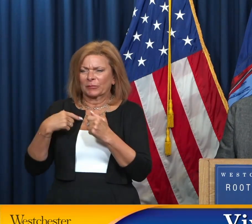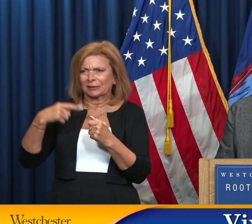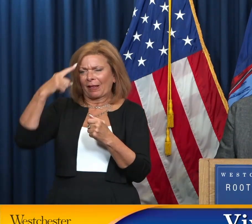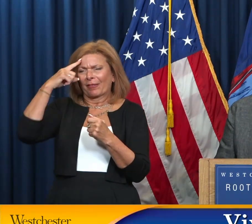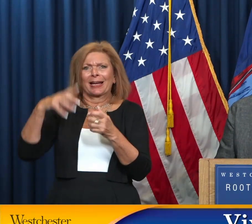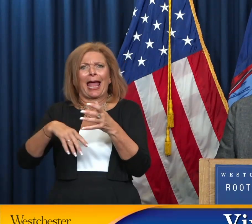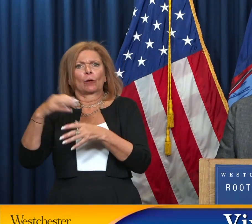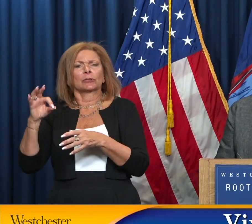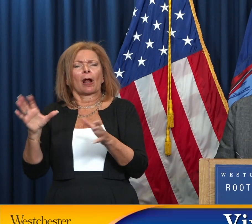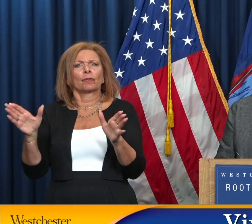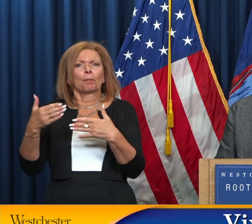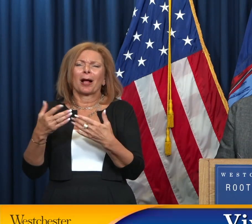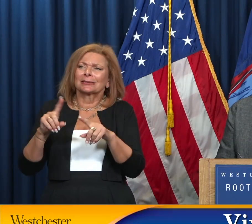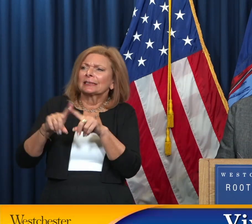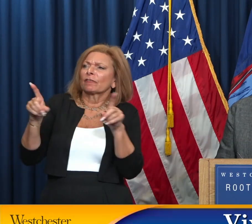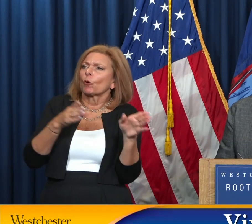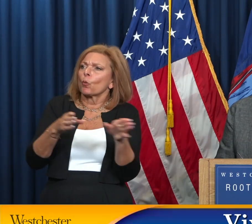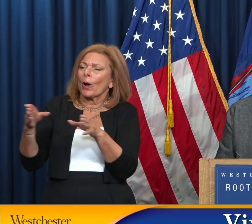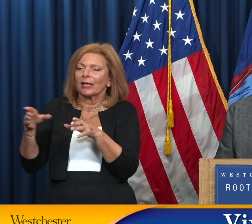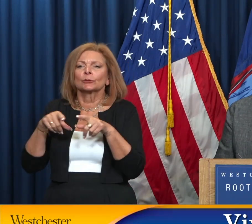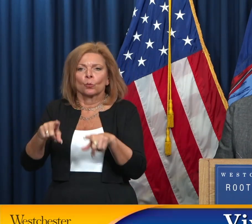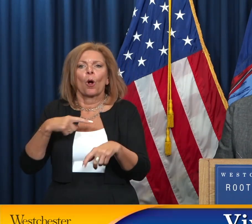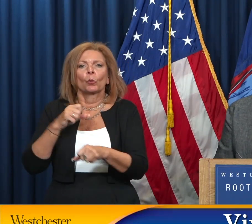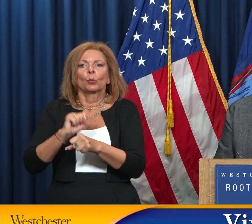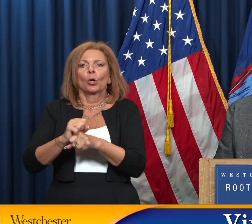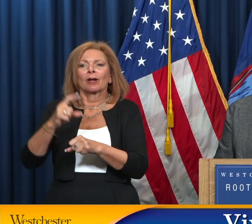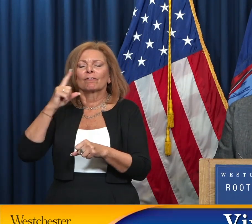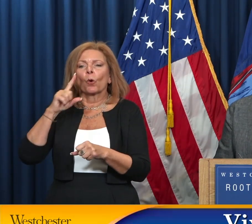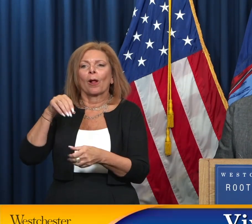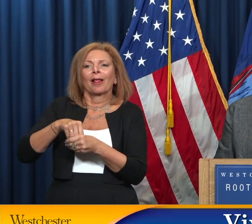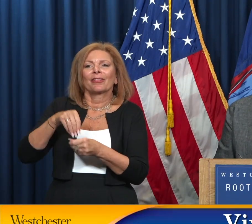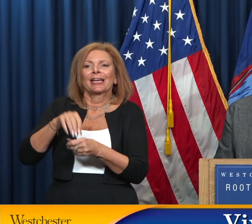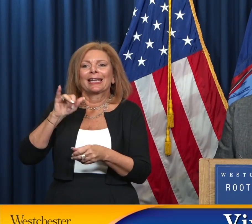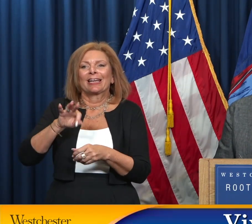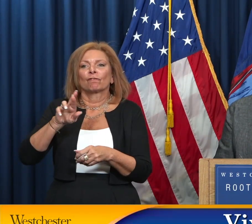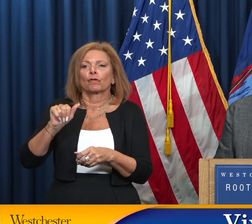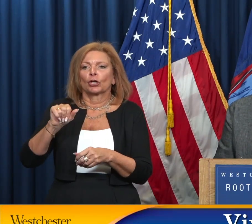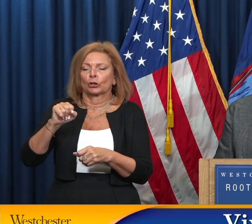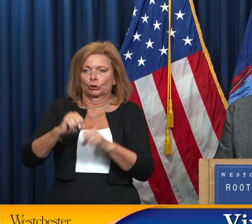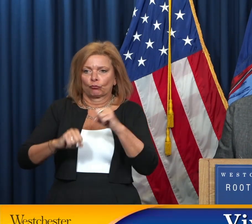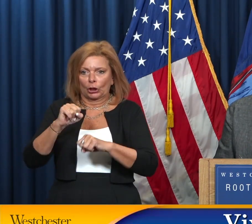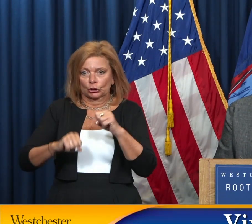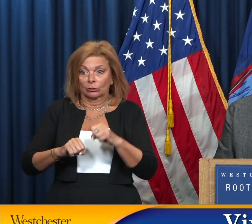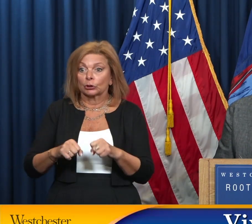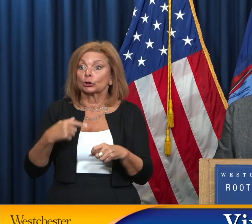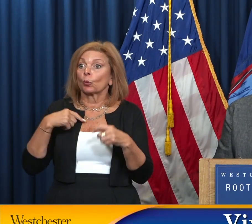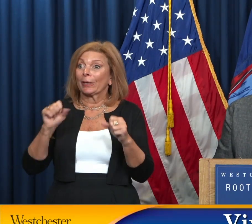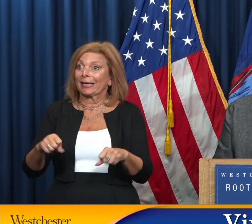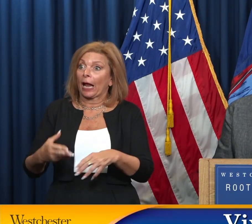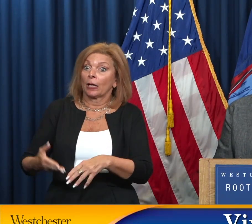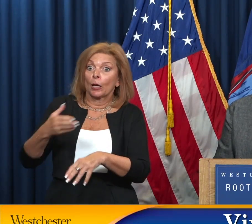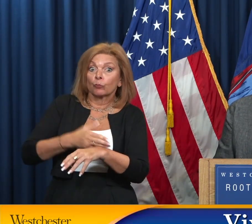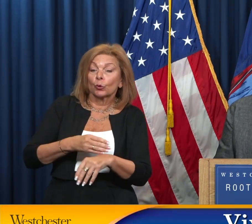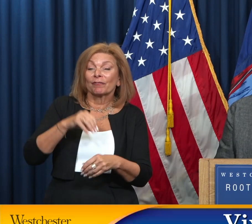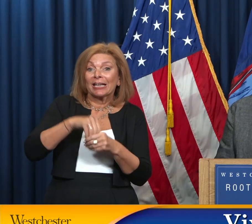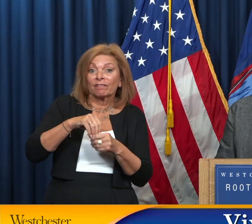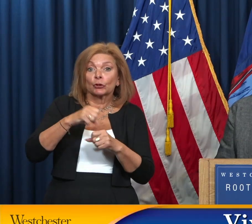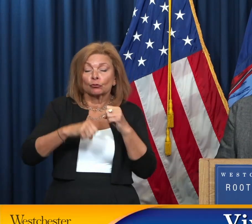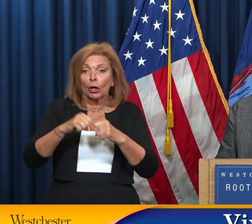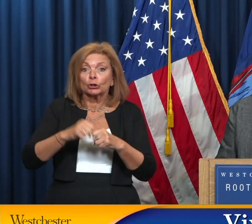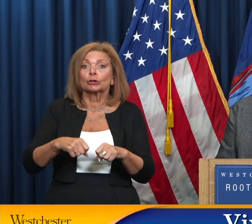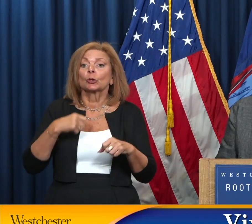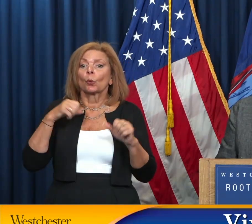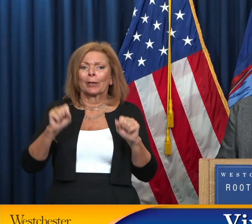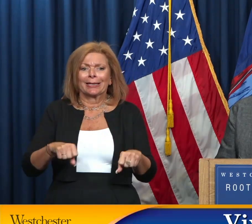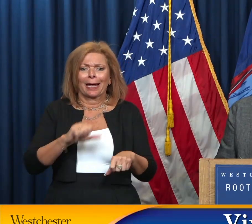for infrastructure. Those funds are specifically to increase infrastructure so we're able to do parking so that developers